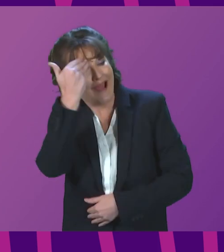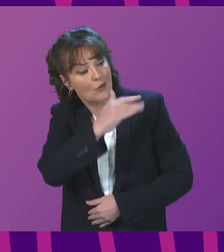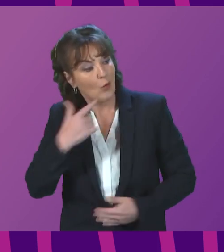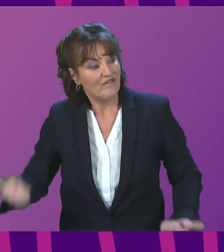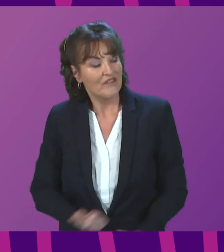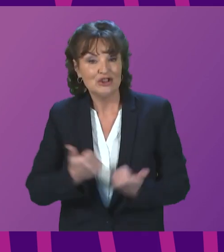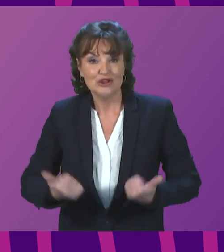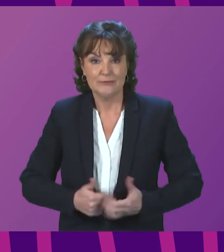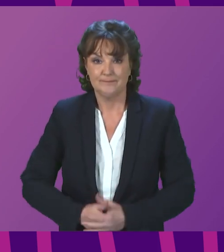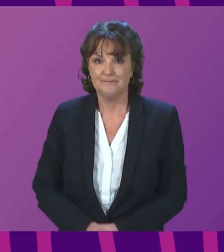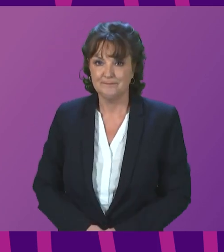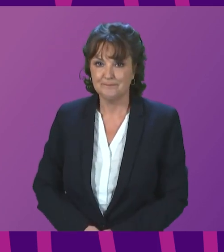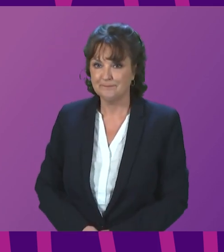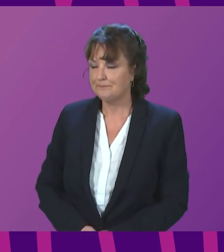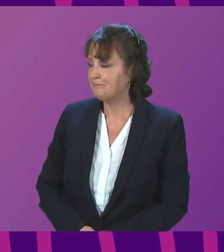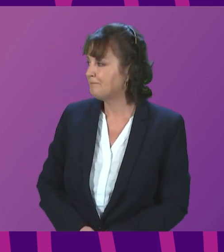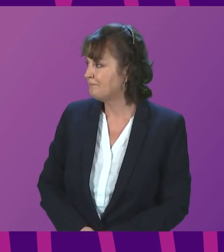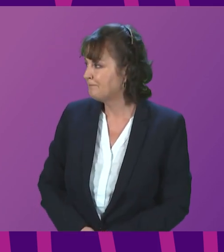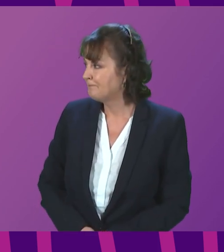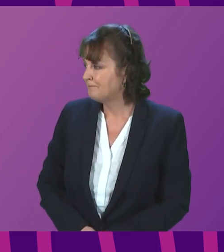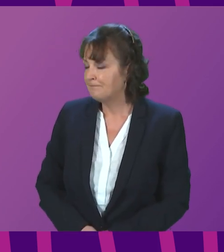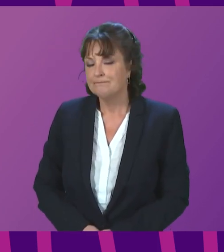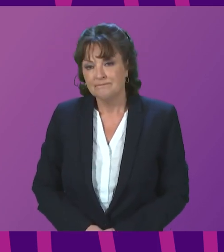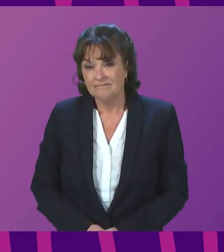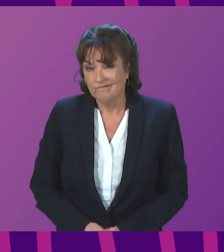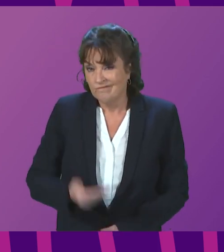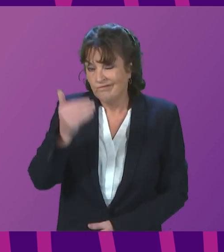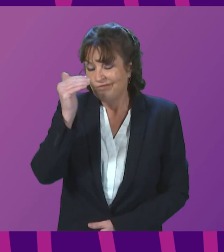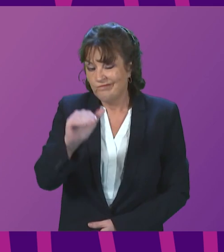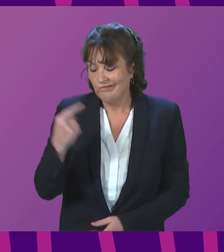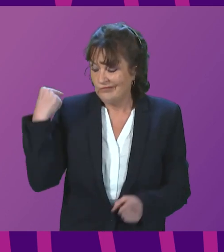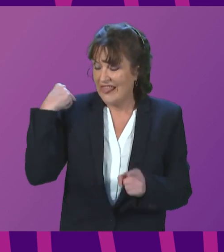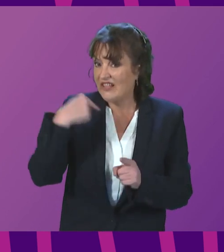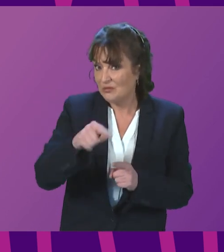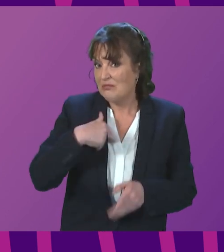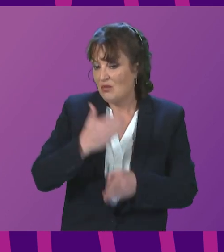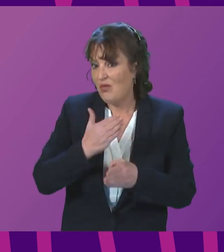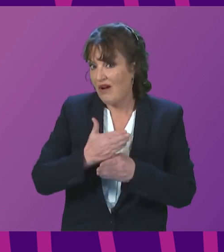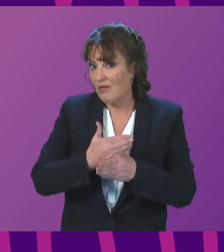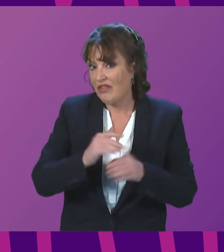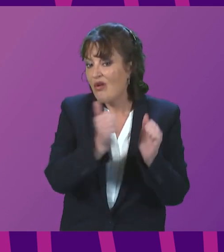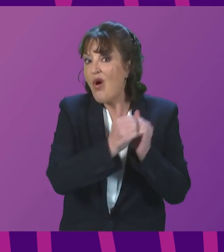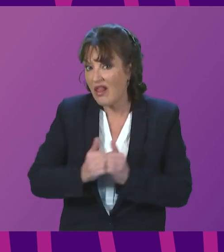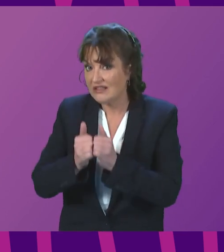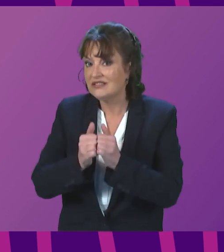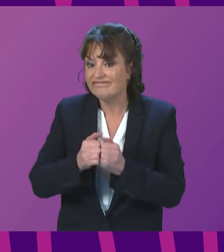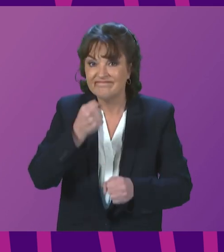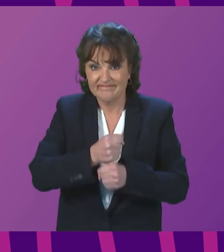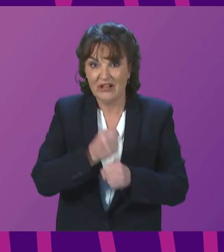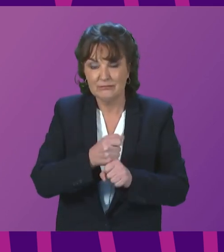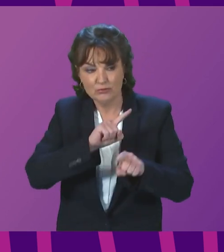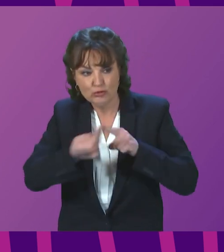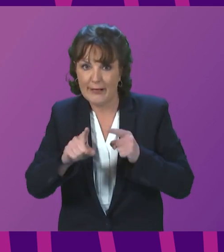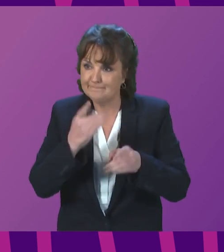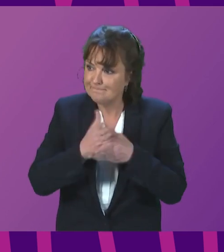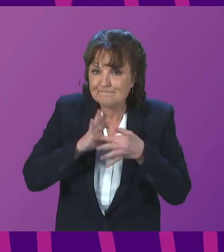you, Presiding Officer. On refugees, all week I have been working with colleagues in the UK Government to see what more can be done, and I do welcome the steps that have been